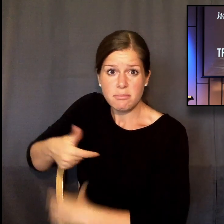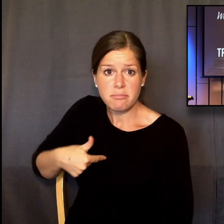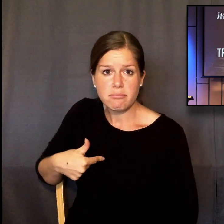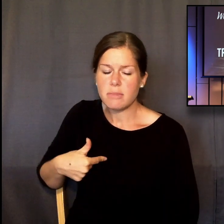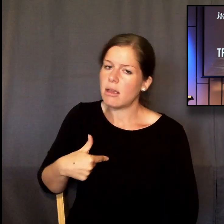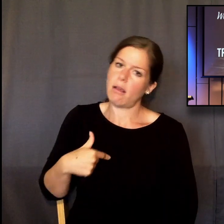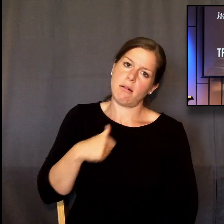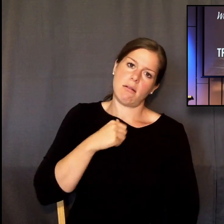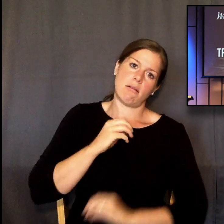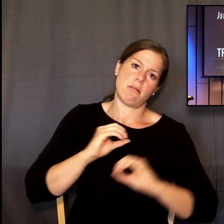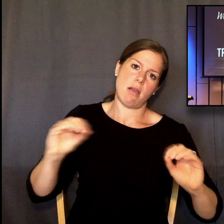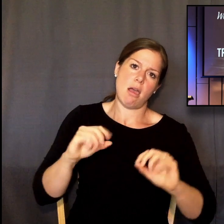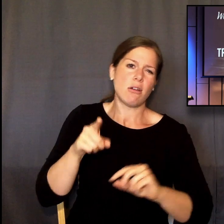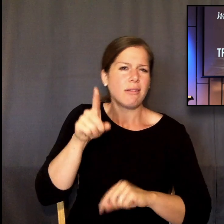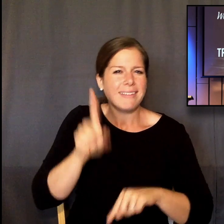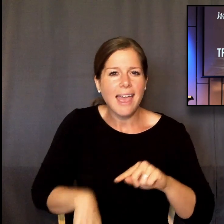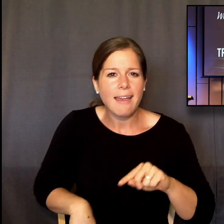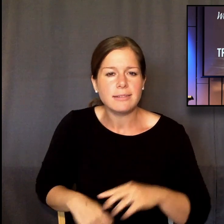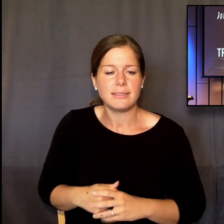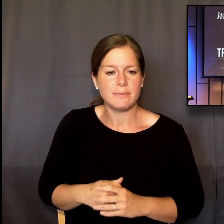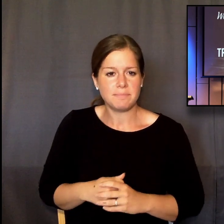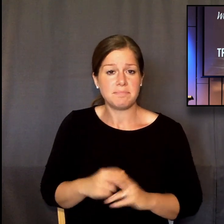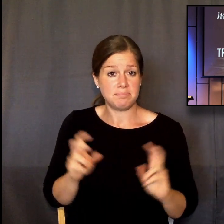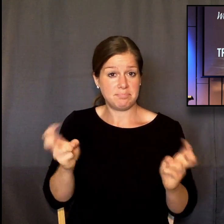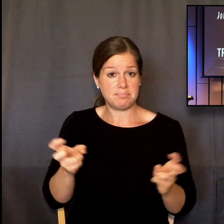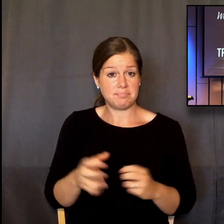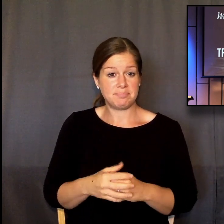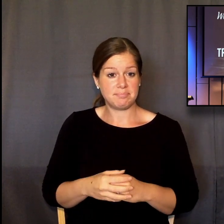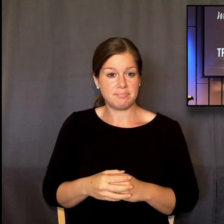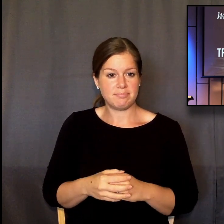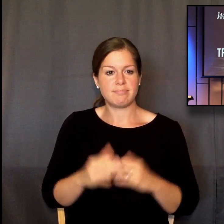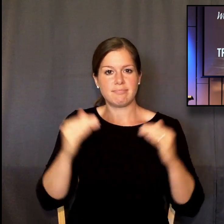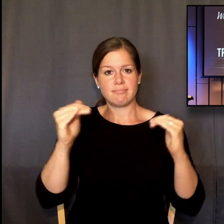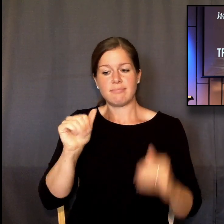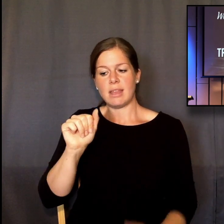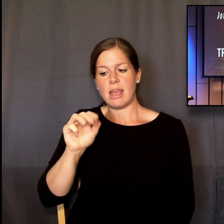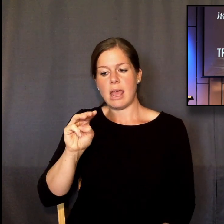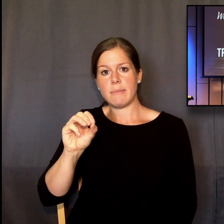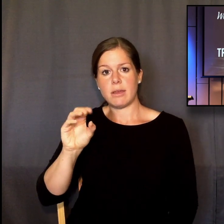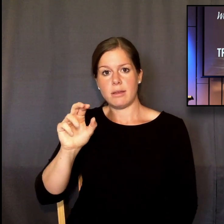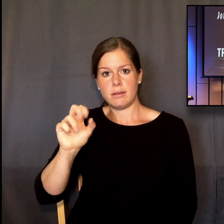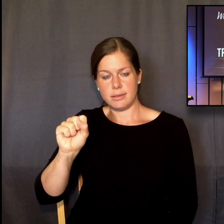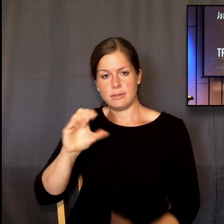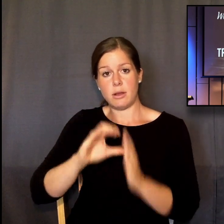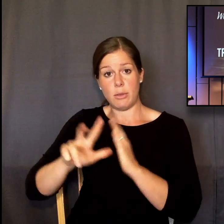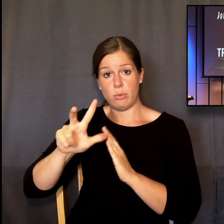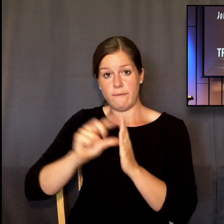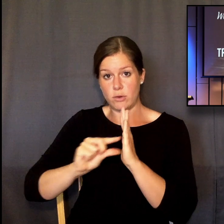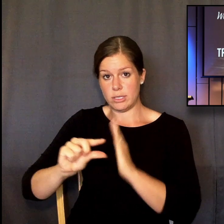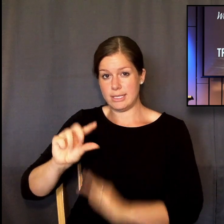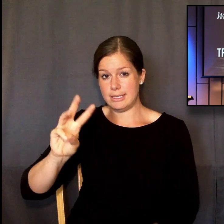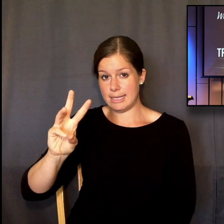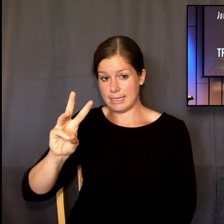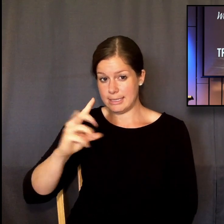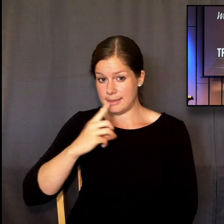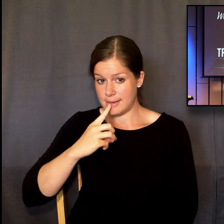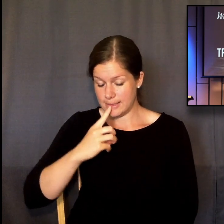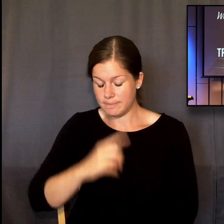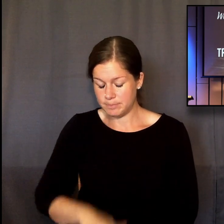stop me or subvert me. You can't do that. Amos 3 6, rhetorical question. Answer is obvious. Listen